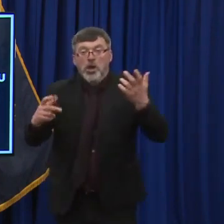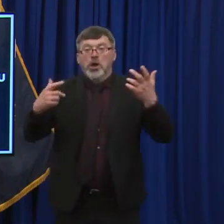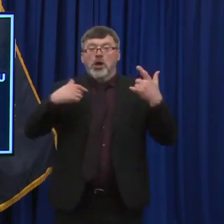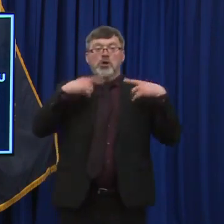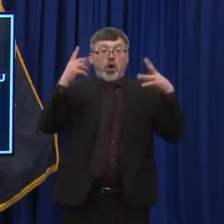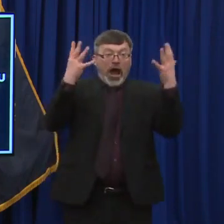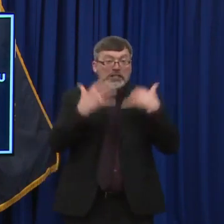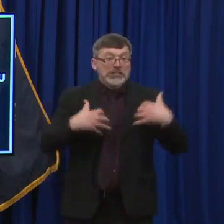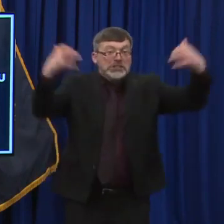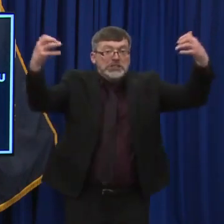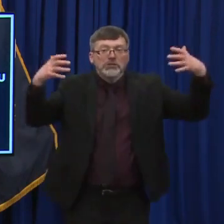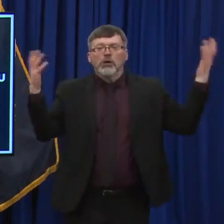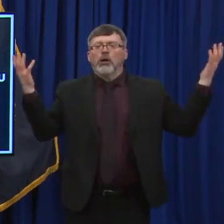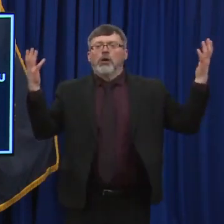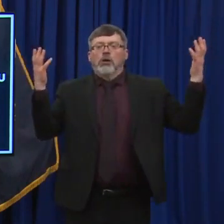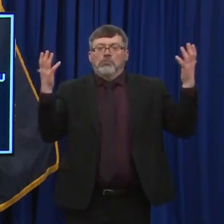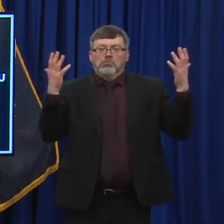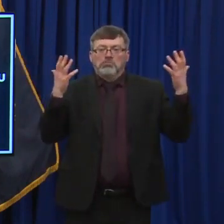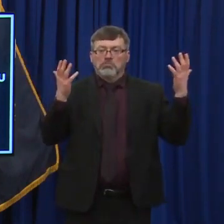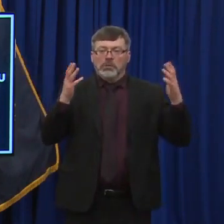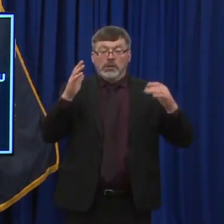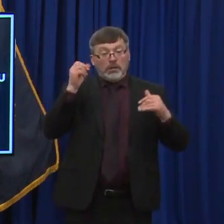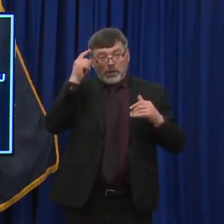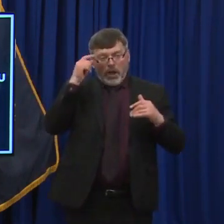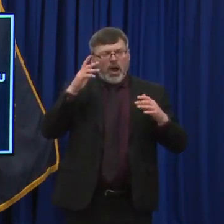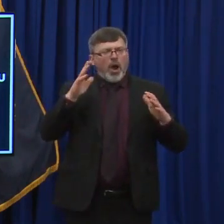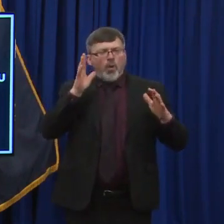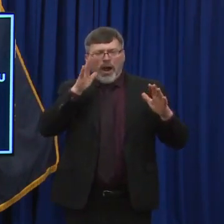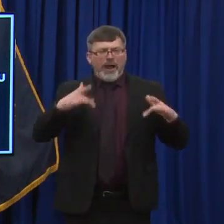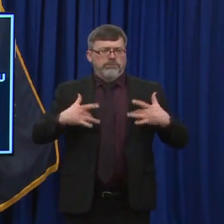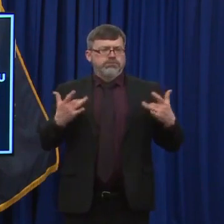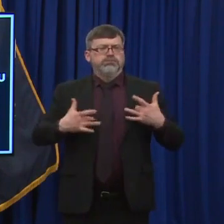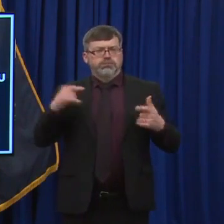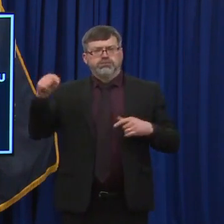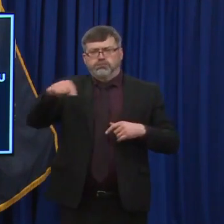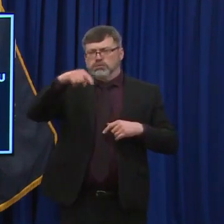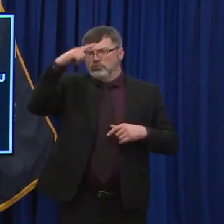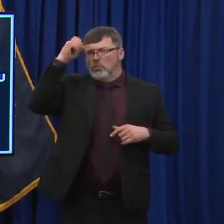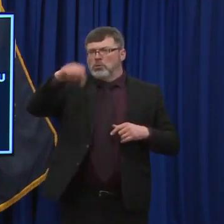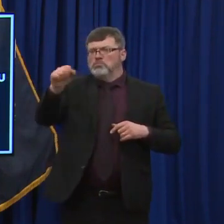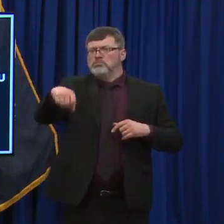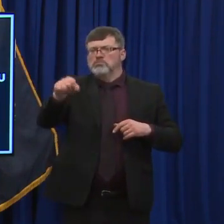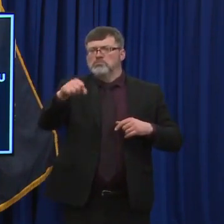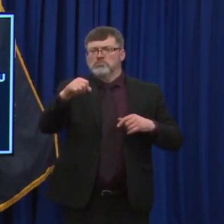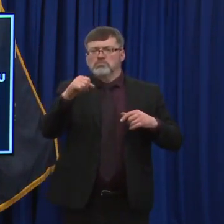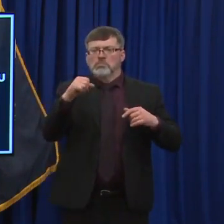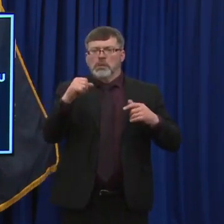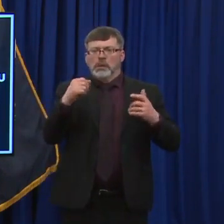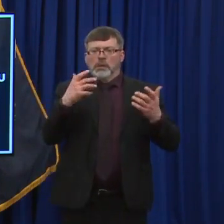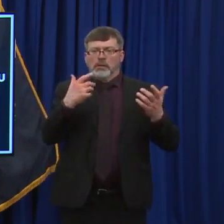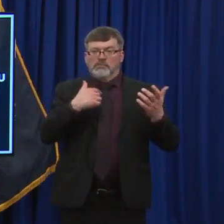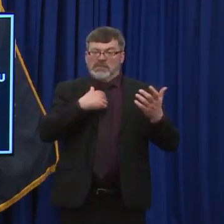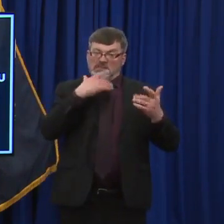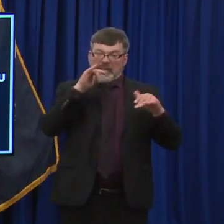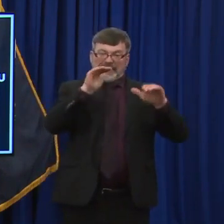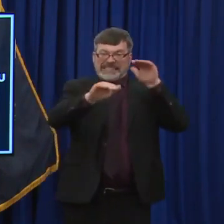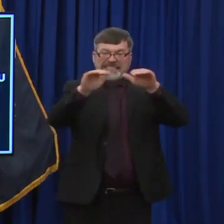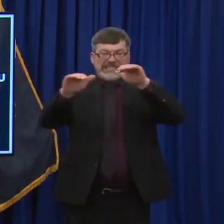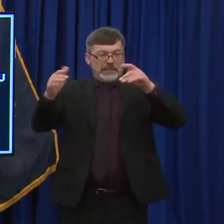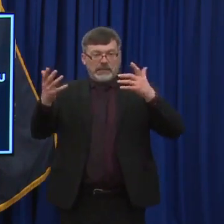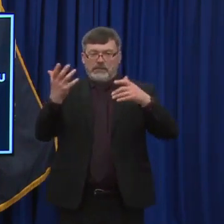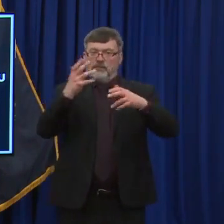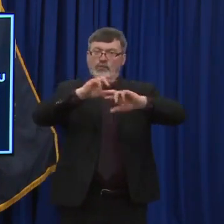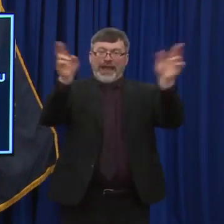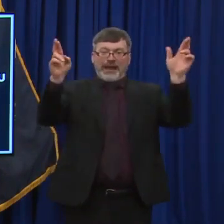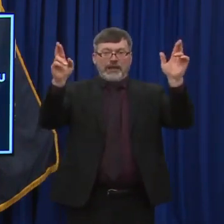events are going to take place, and we're going to find a way to do it without a doubt. And like I said, I tell everyone to plan big, plan for a successful summer, and a